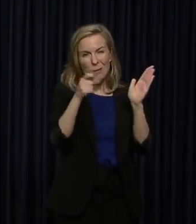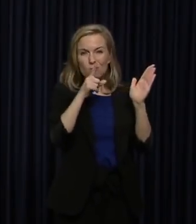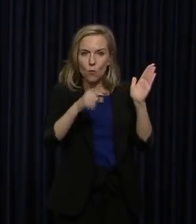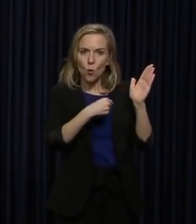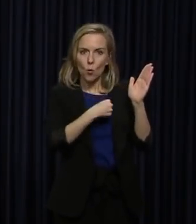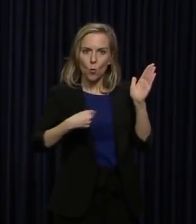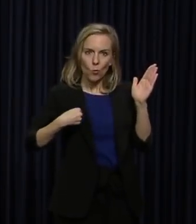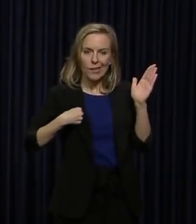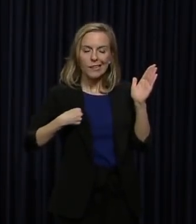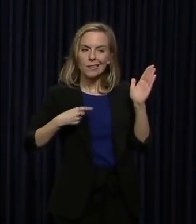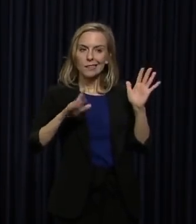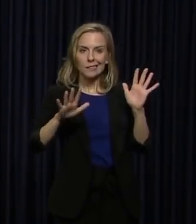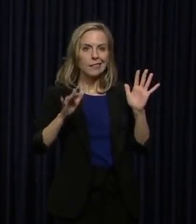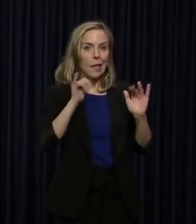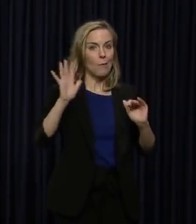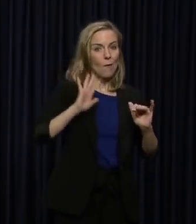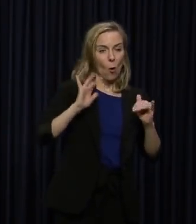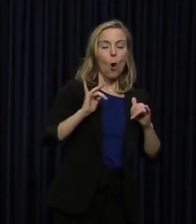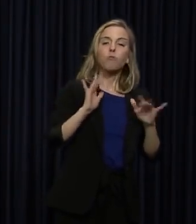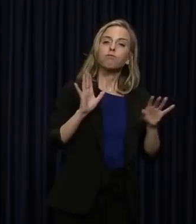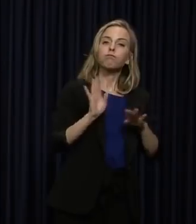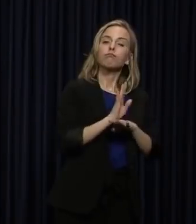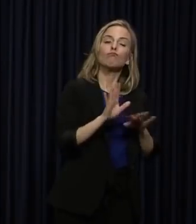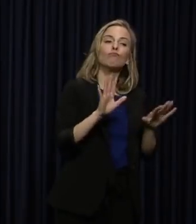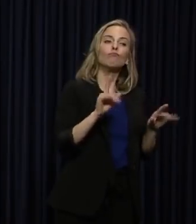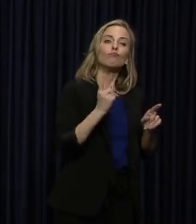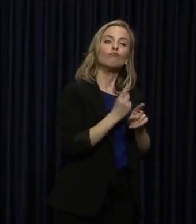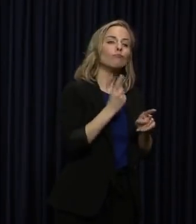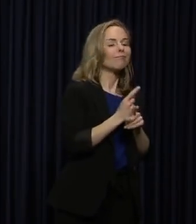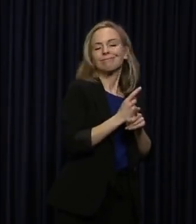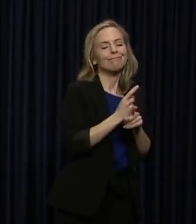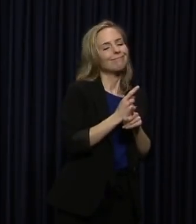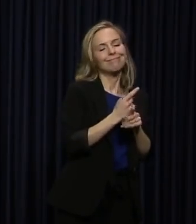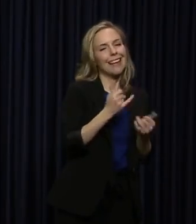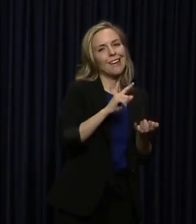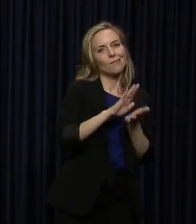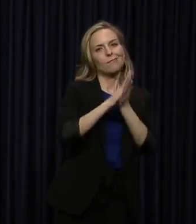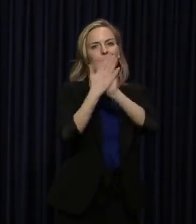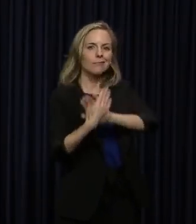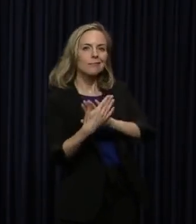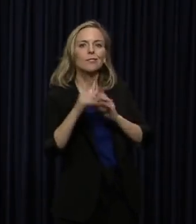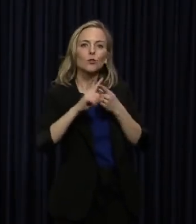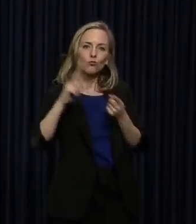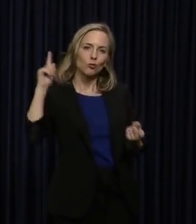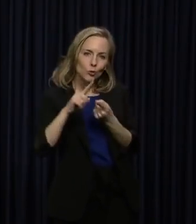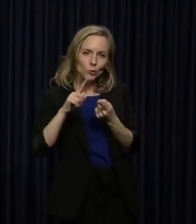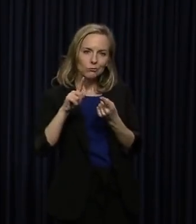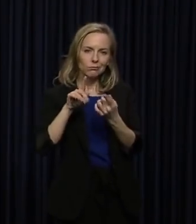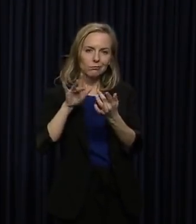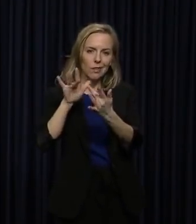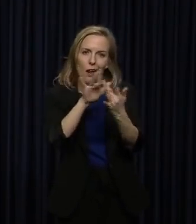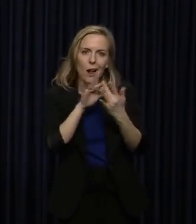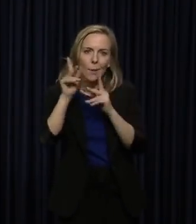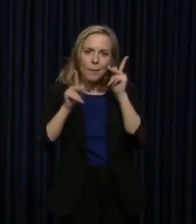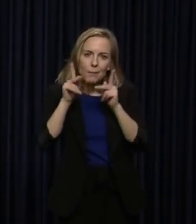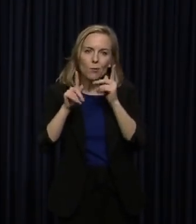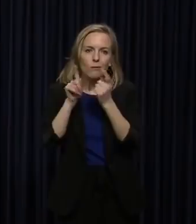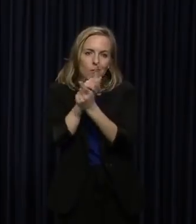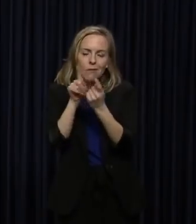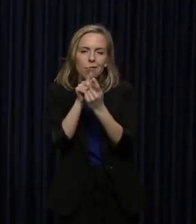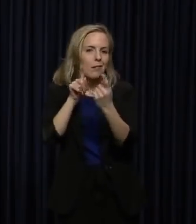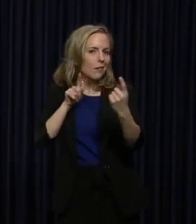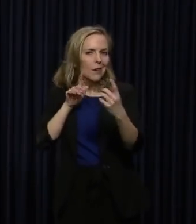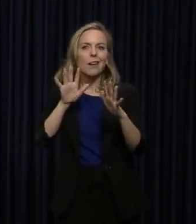not business as usual, that we are reducing our contacts, and that we are modeling St. Louis and not Philadelphia.